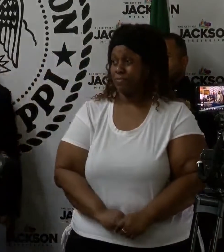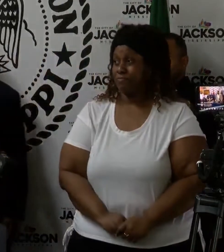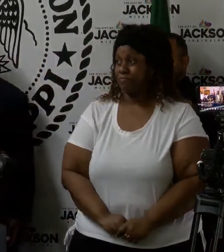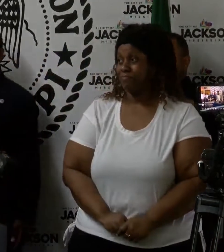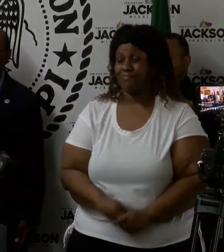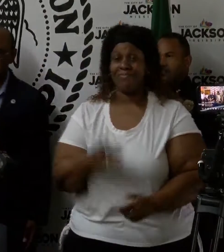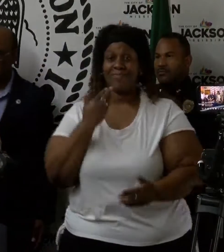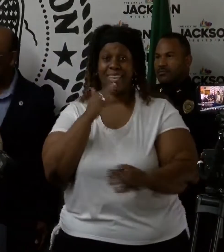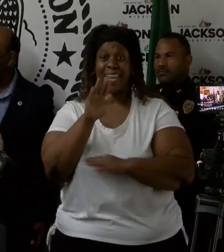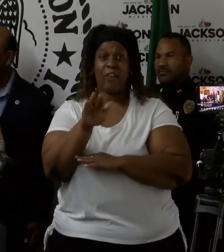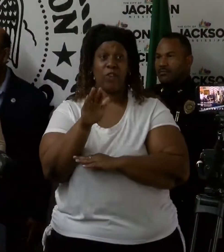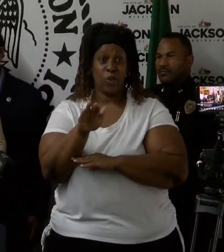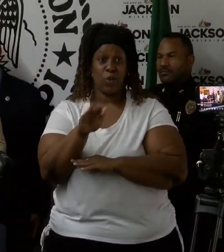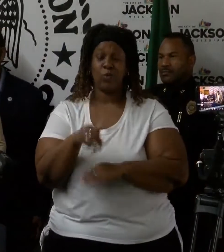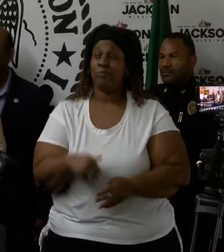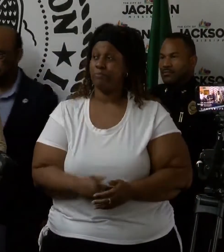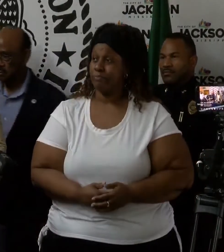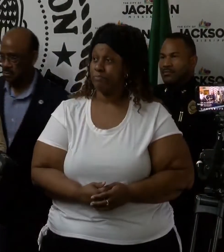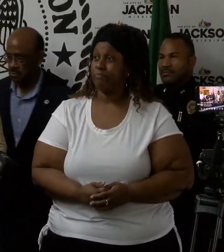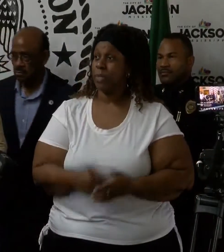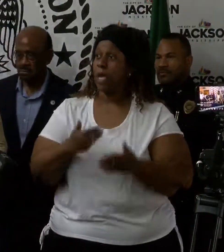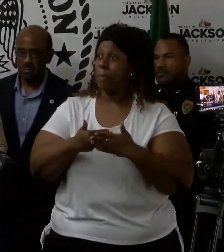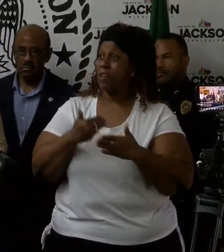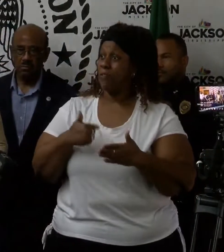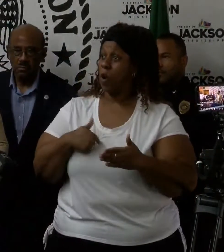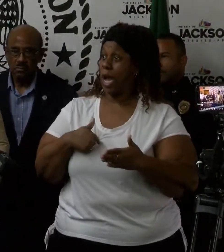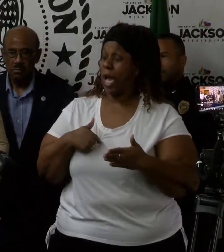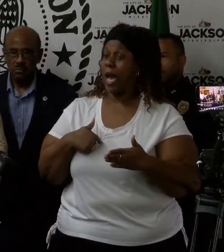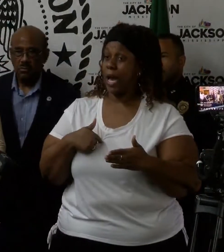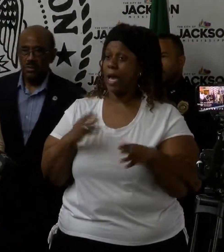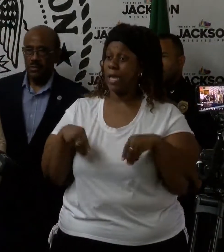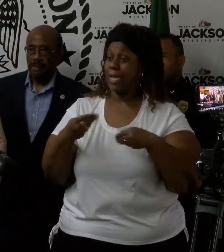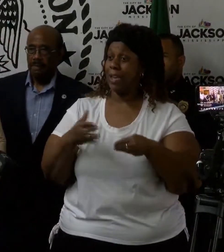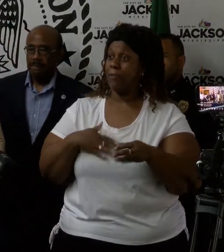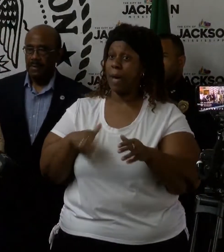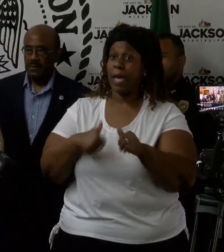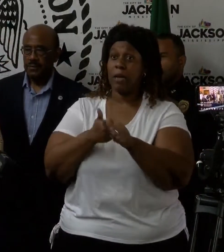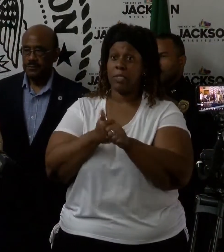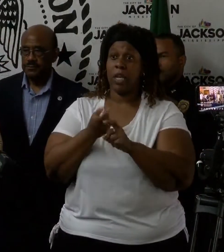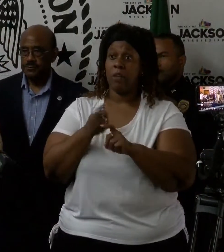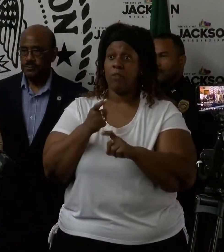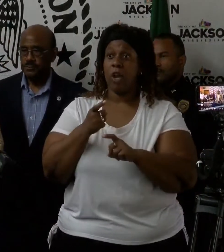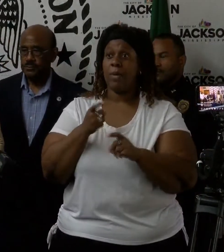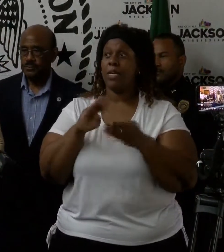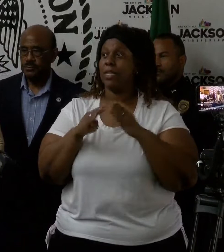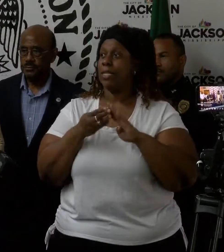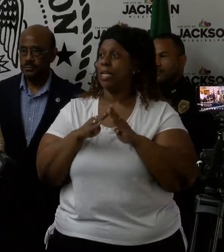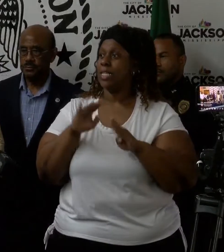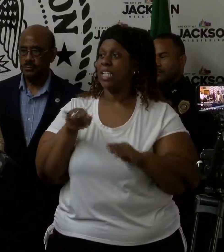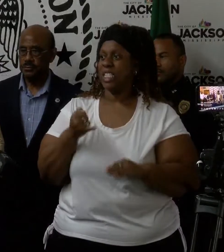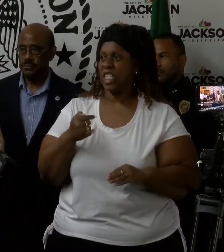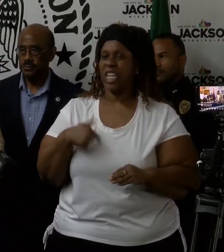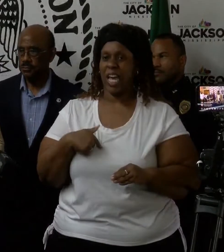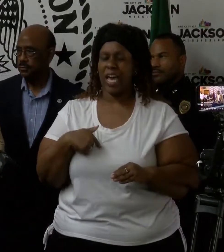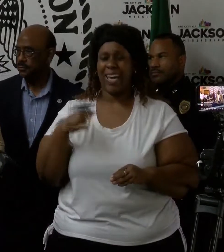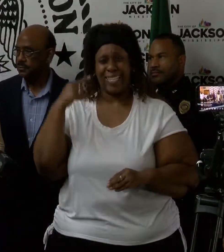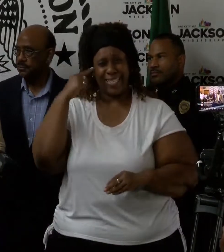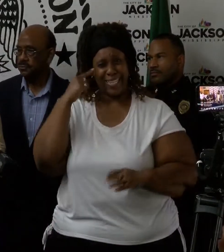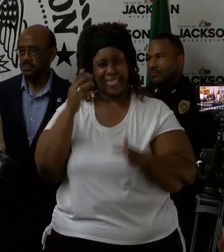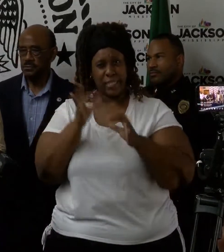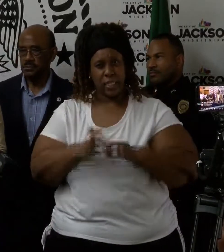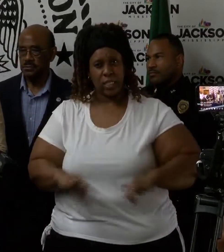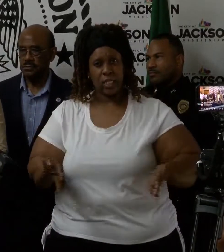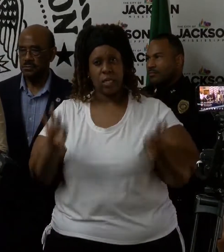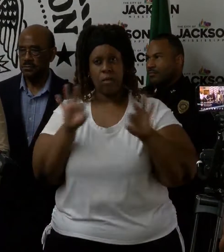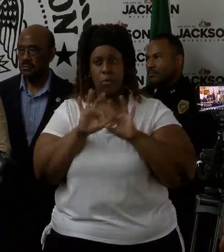Good afternoon. Before I provide update from the city of Jackson, I think it is imperative that I